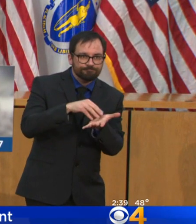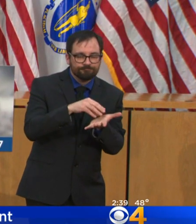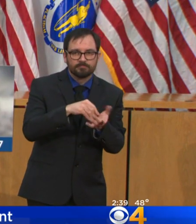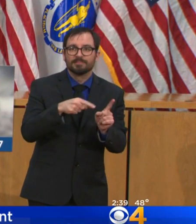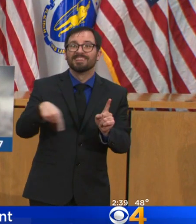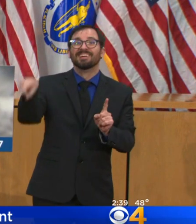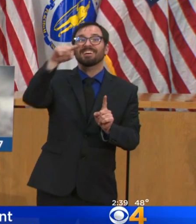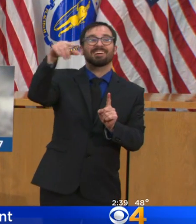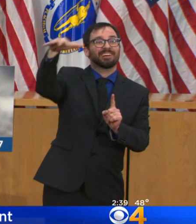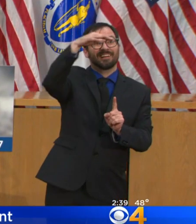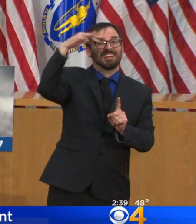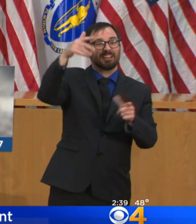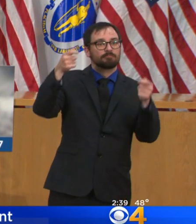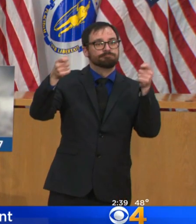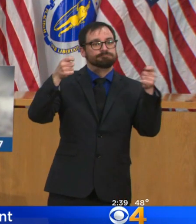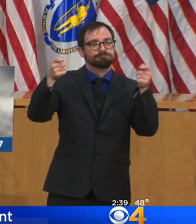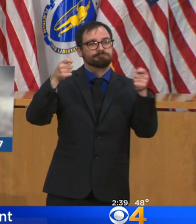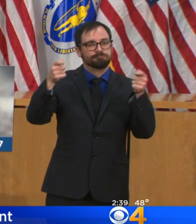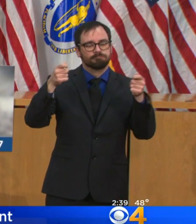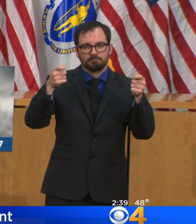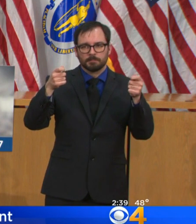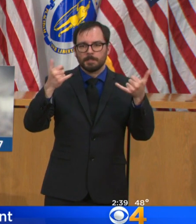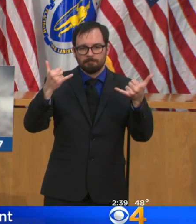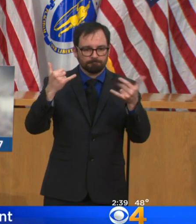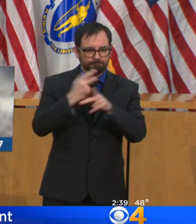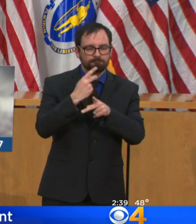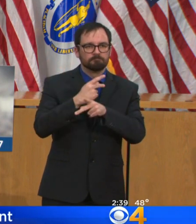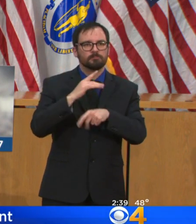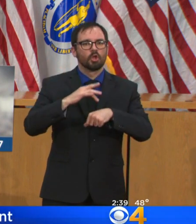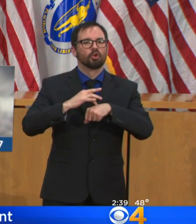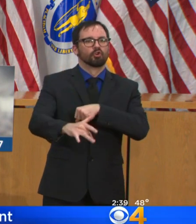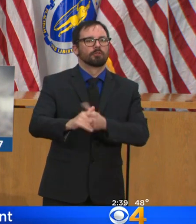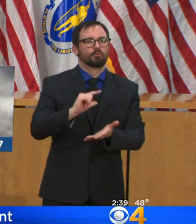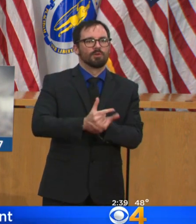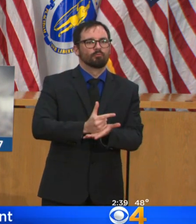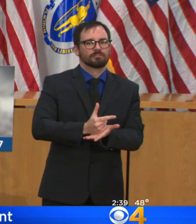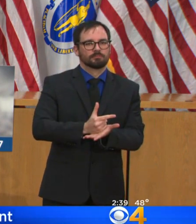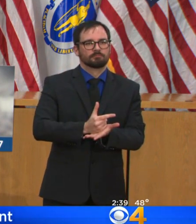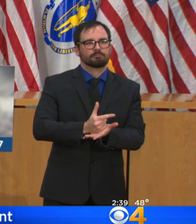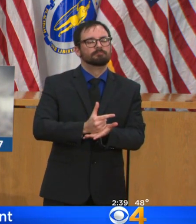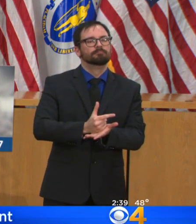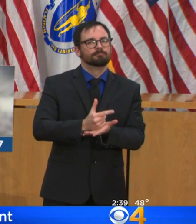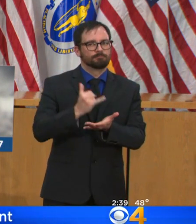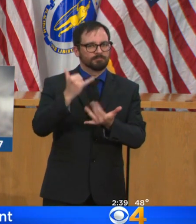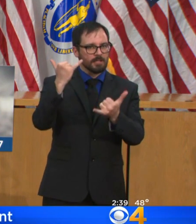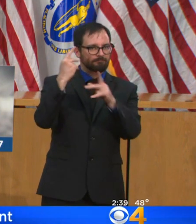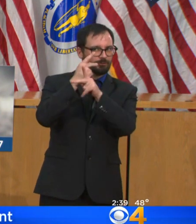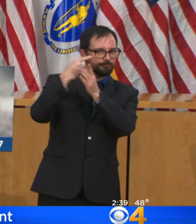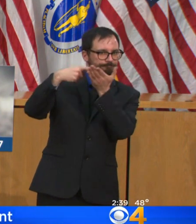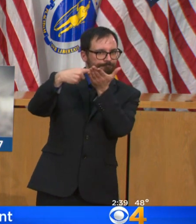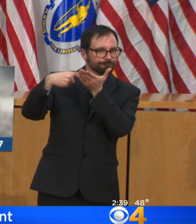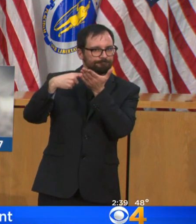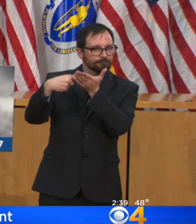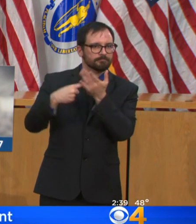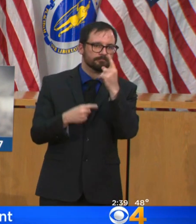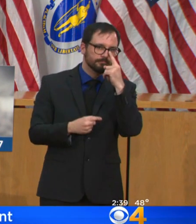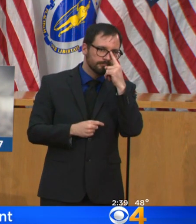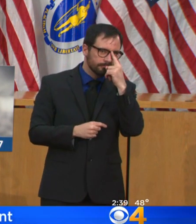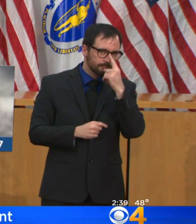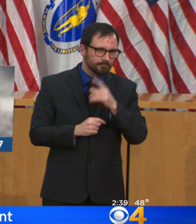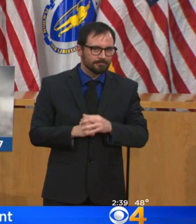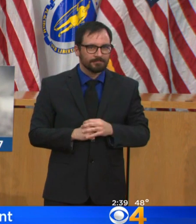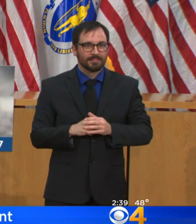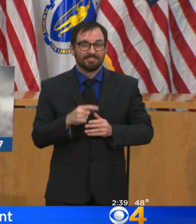graduation so that it's a cadre of individuals who could be licensed. I'm expecting that the deans are going to be making an